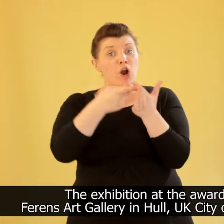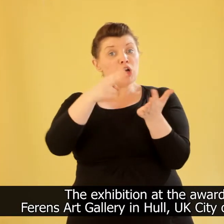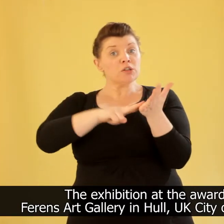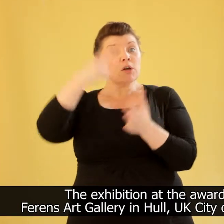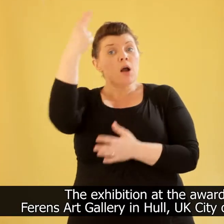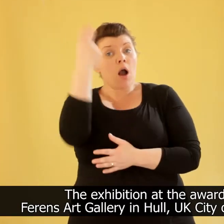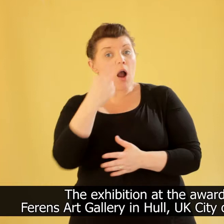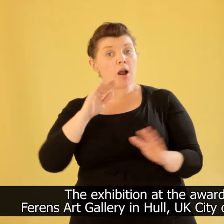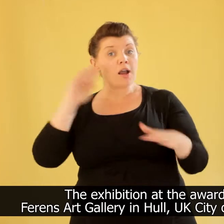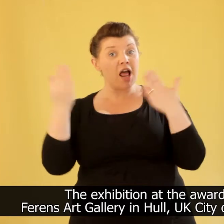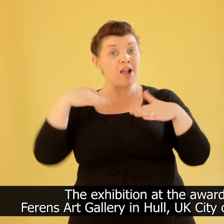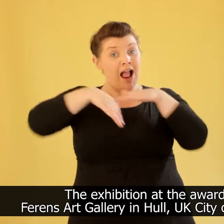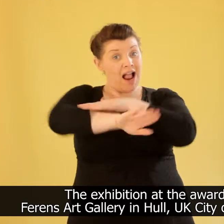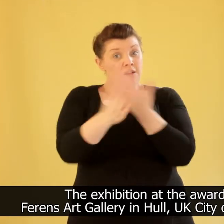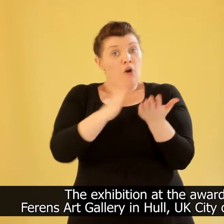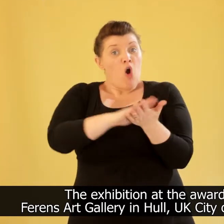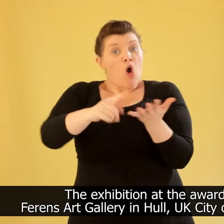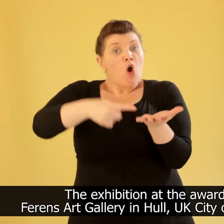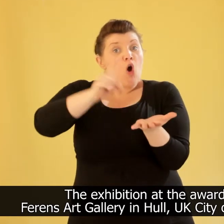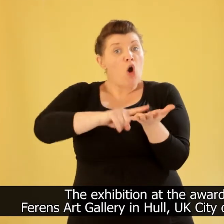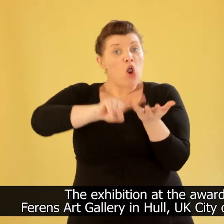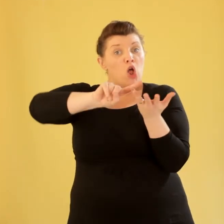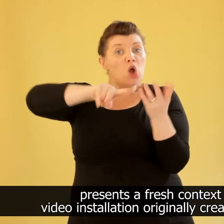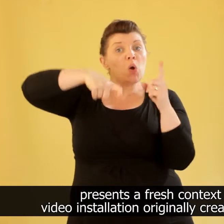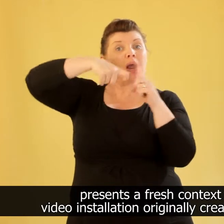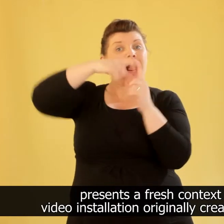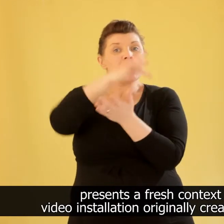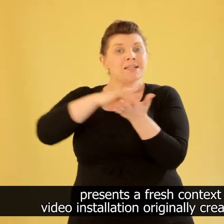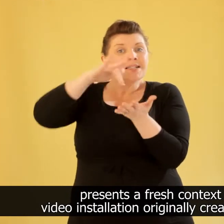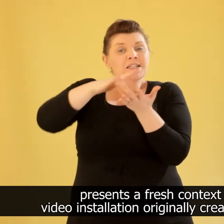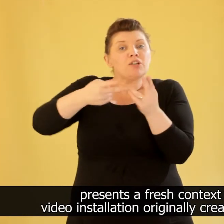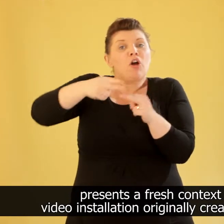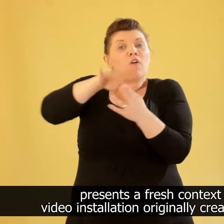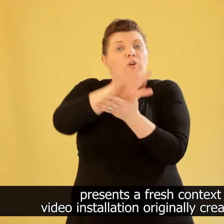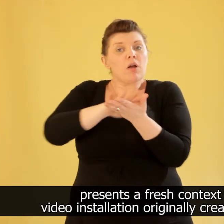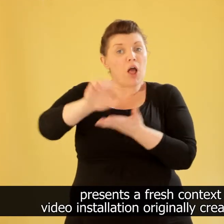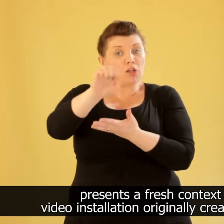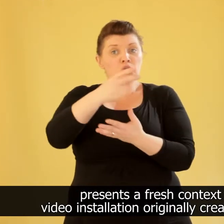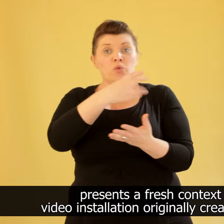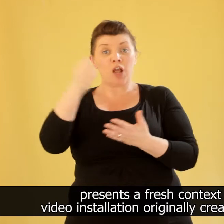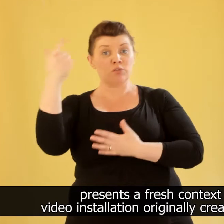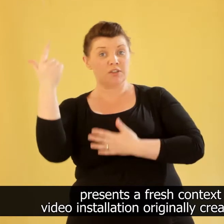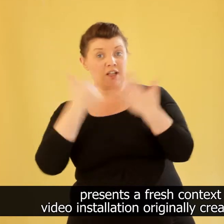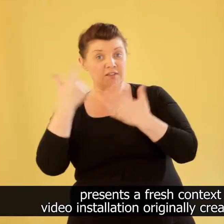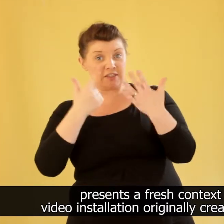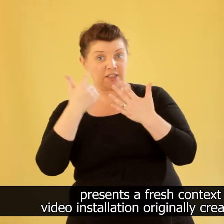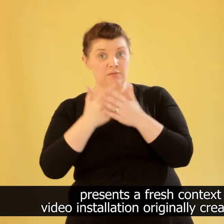UK City of Culture 2017, presents a fresh context for the video installation originally